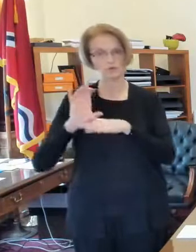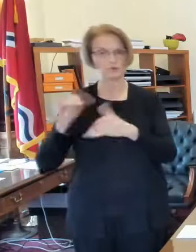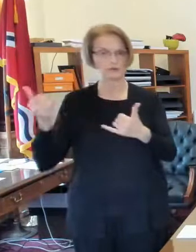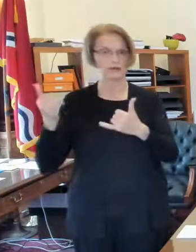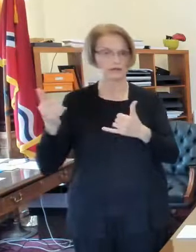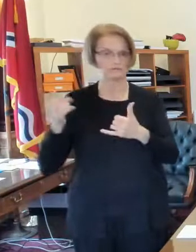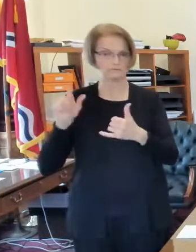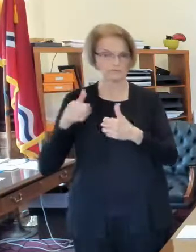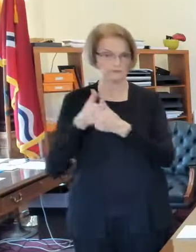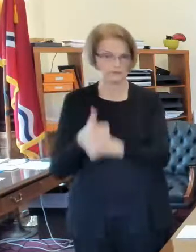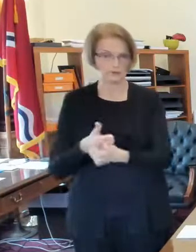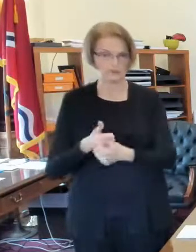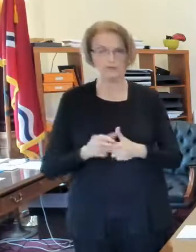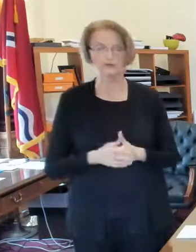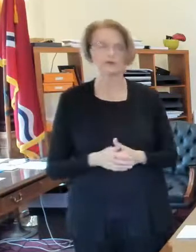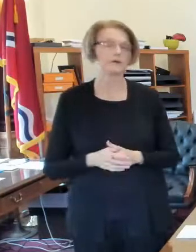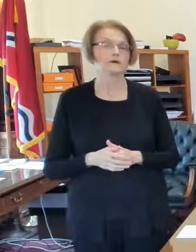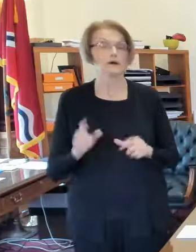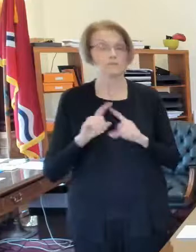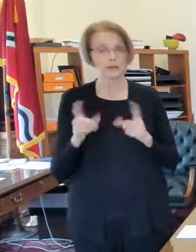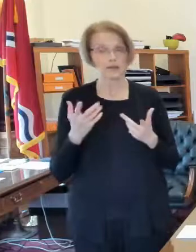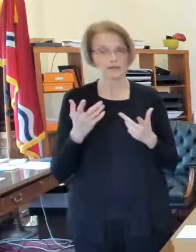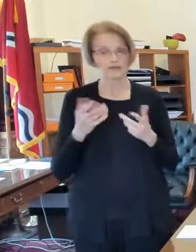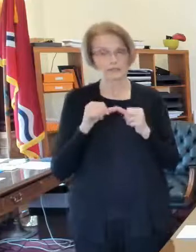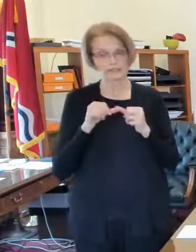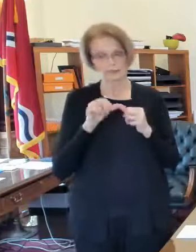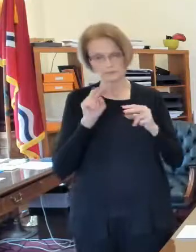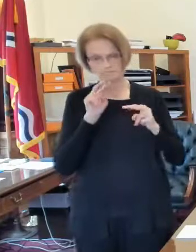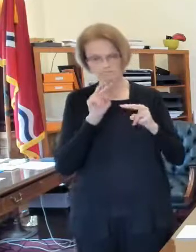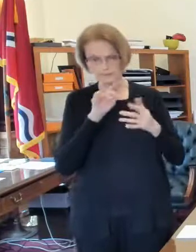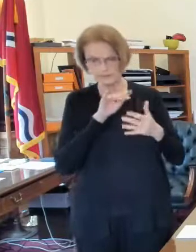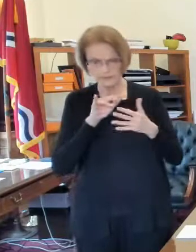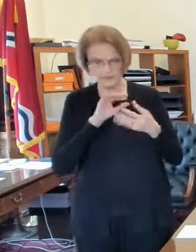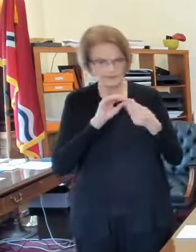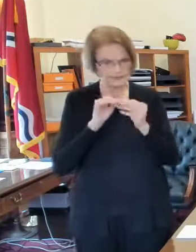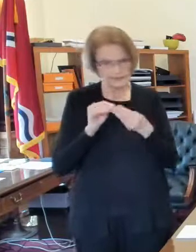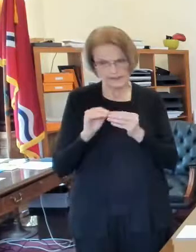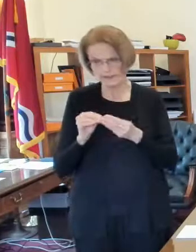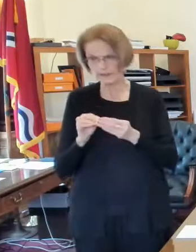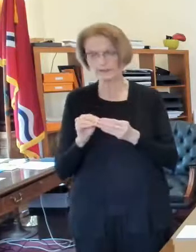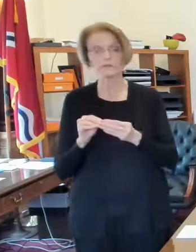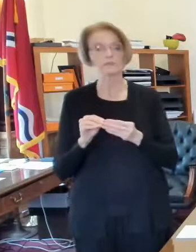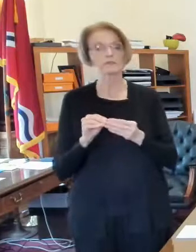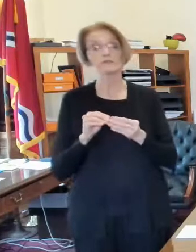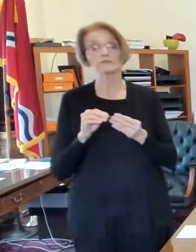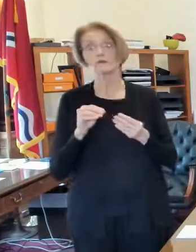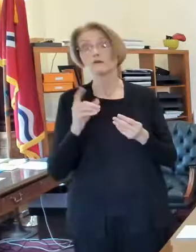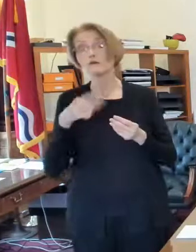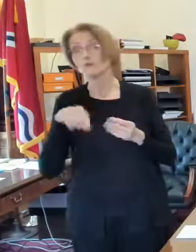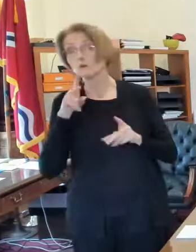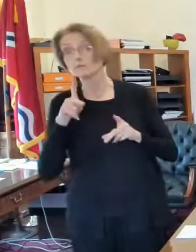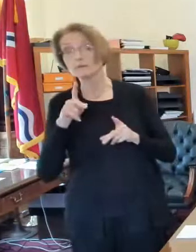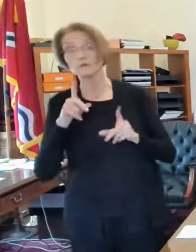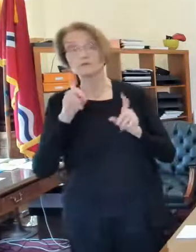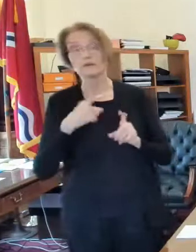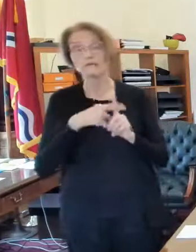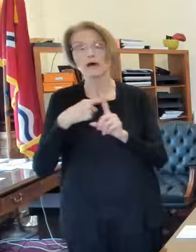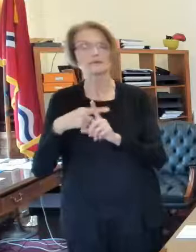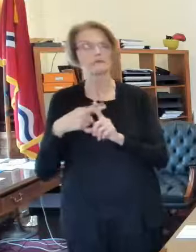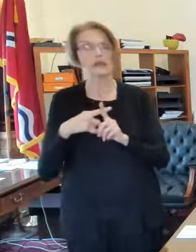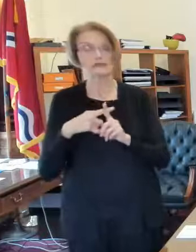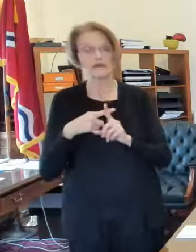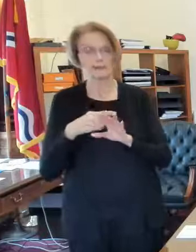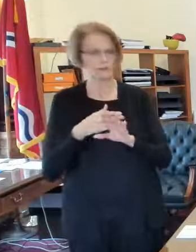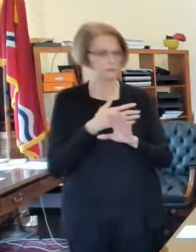point in time however um as we continue to monitor the data and we get information from individuals who test positive in their close contacts um if we